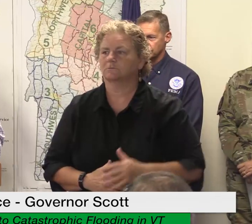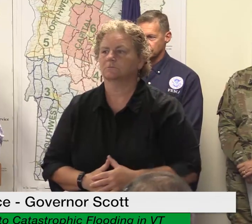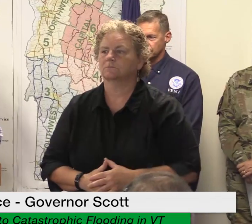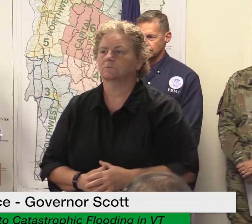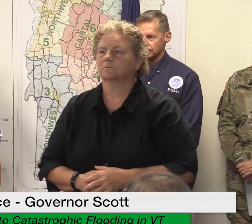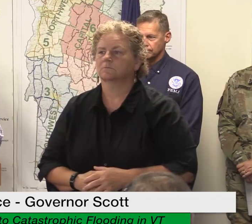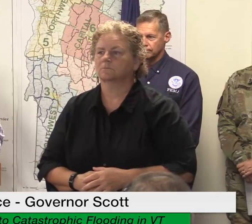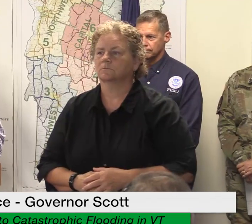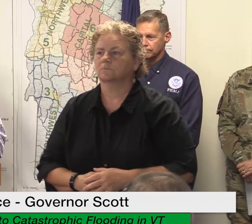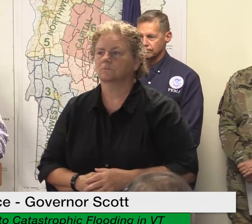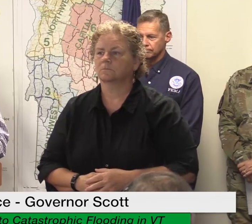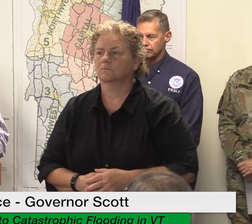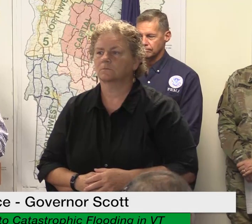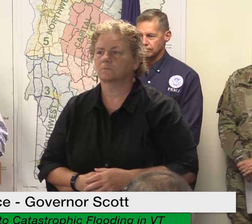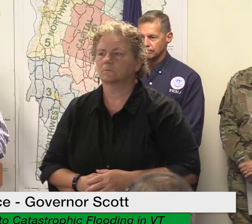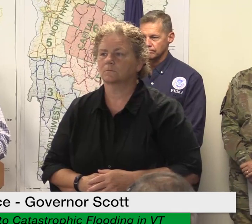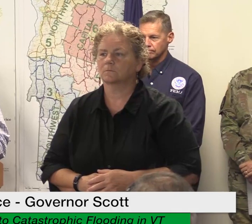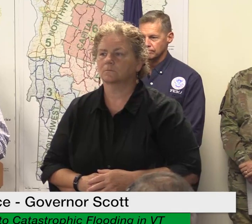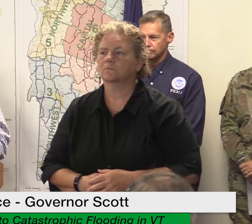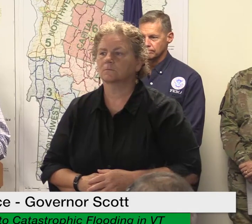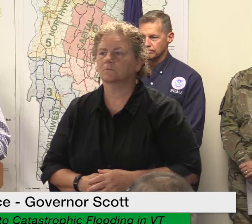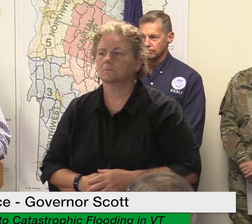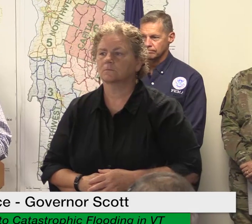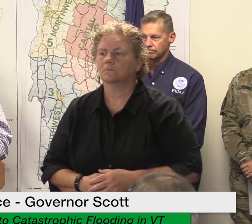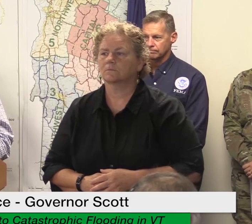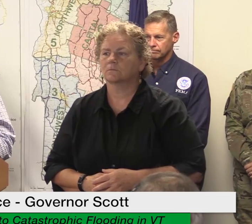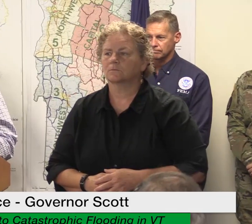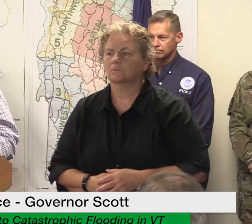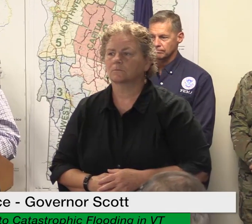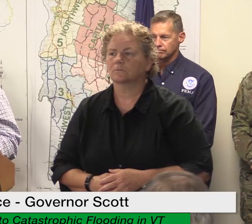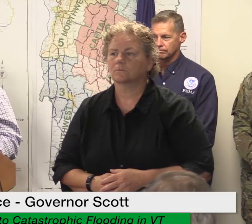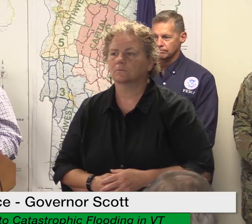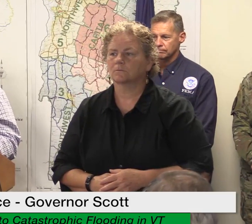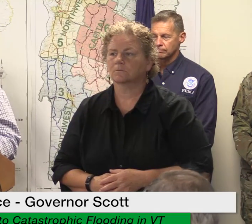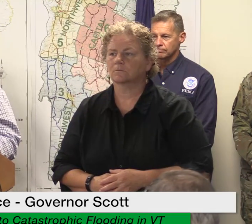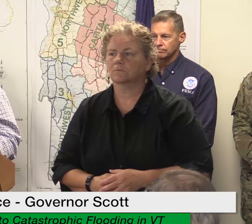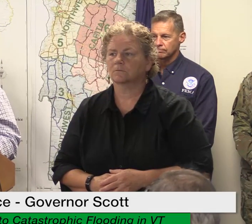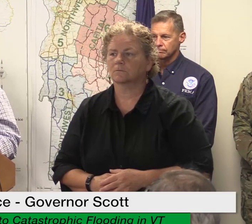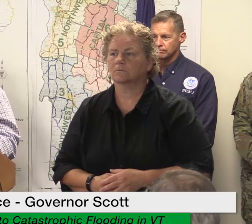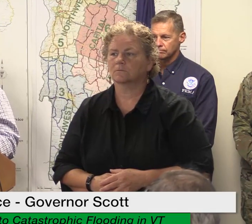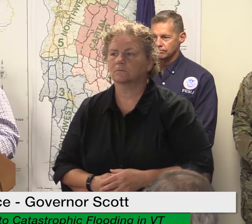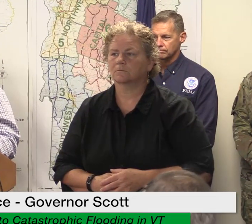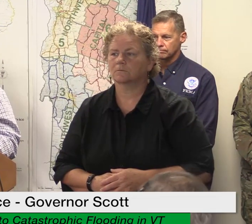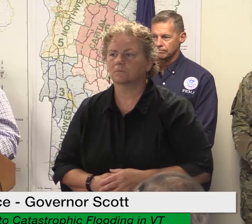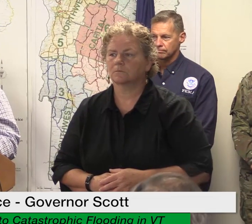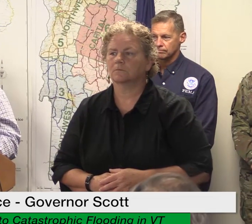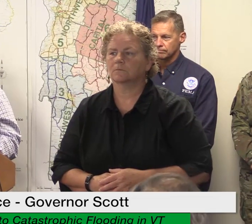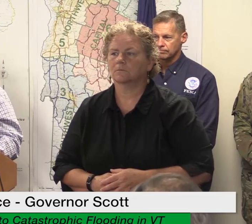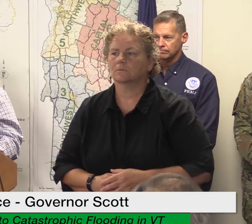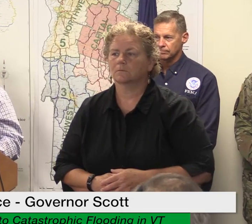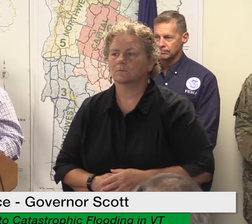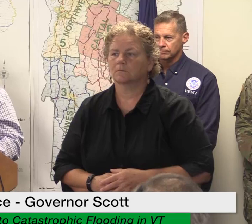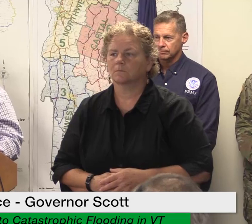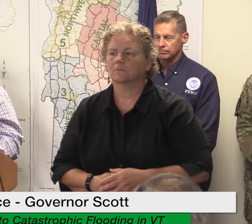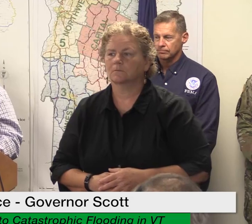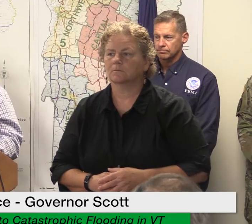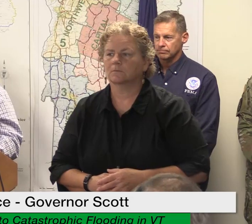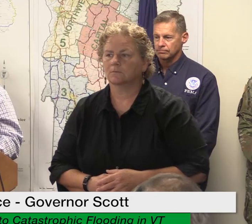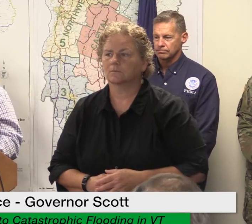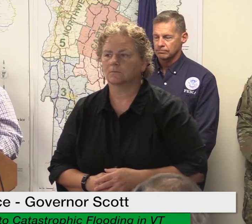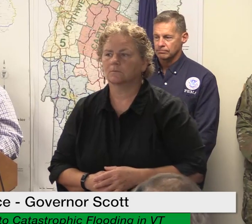response the governor had written usda and asking for a disaster declaration related to the freeze